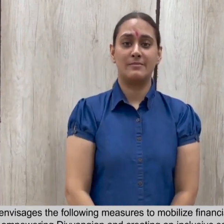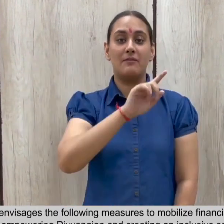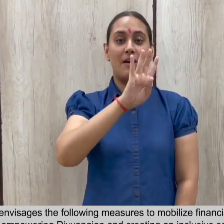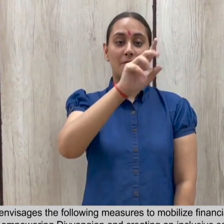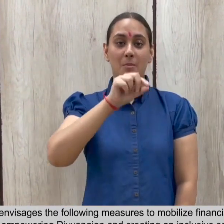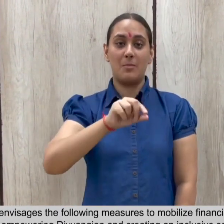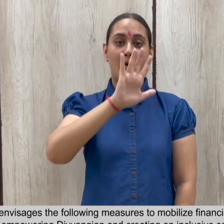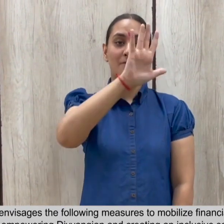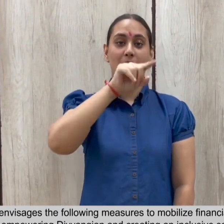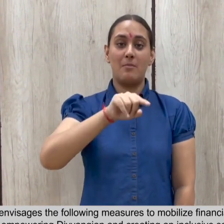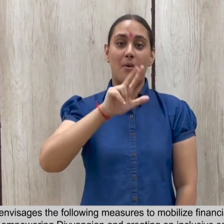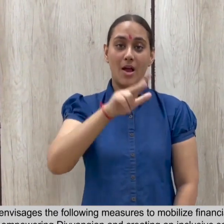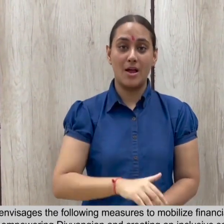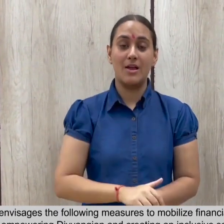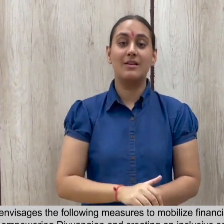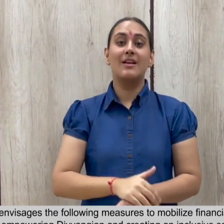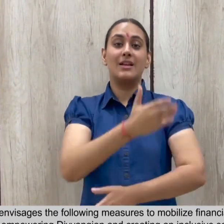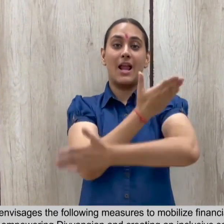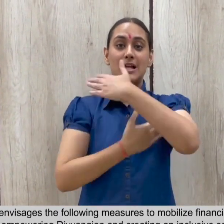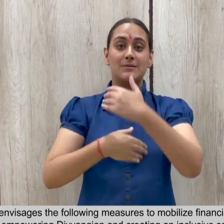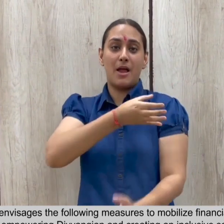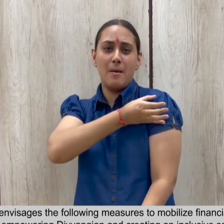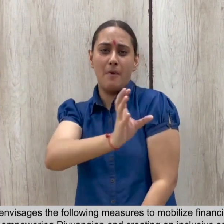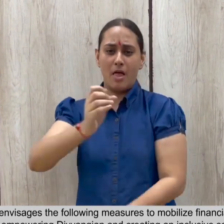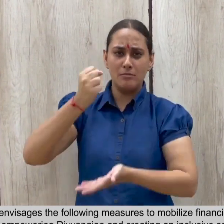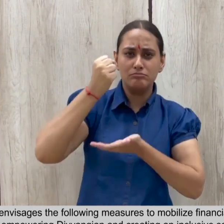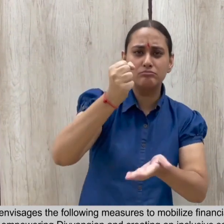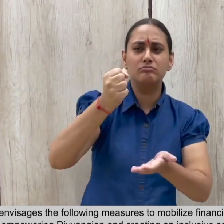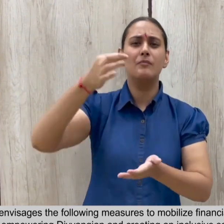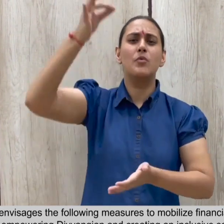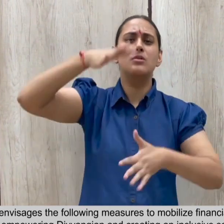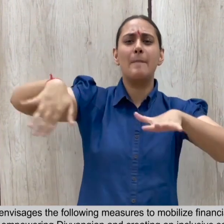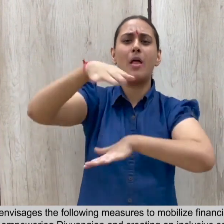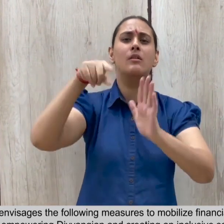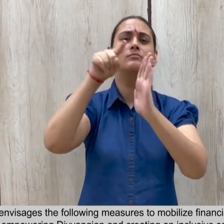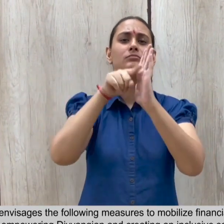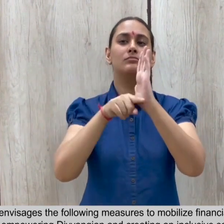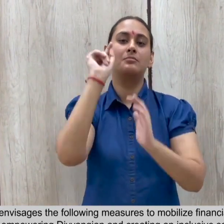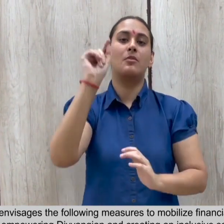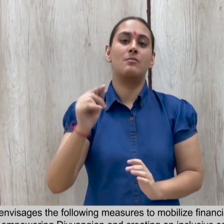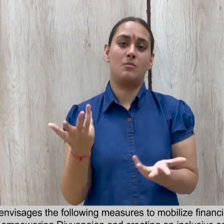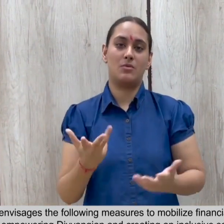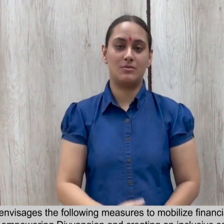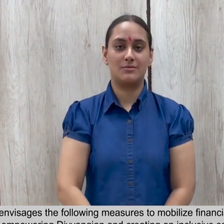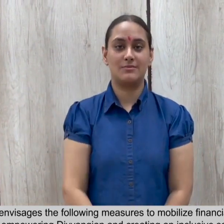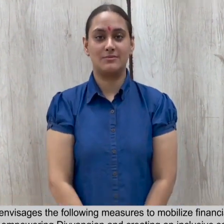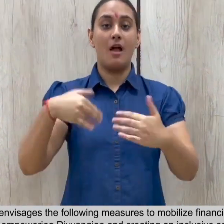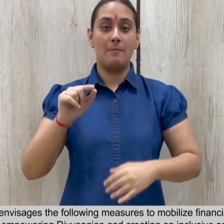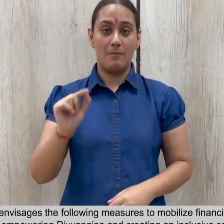14.5.8 The policy emphasizes the following measures to mobilise financial resources required